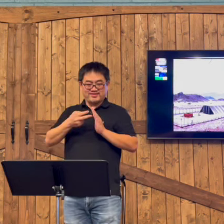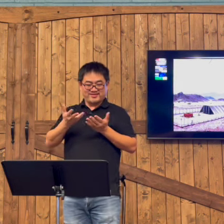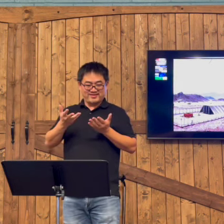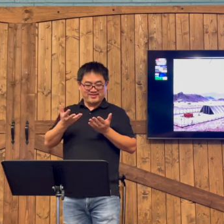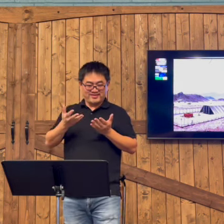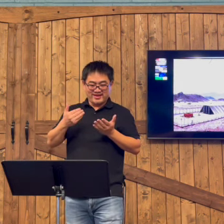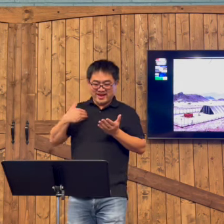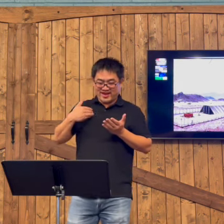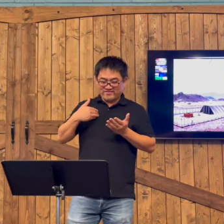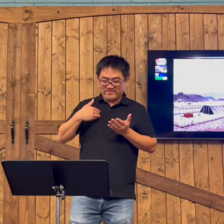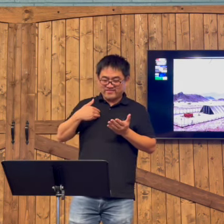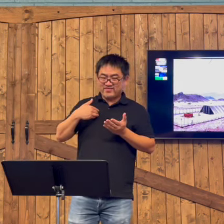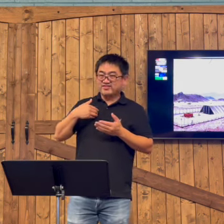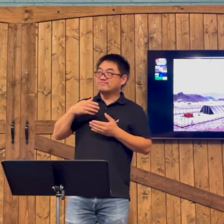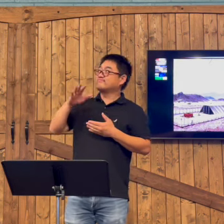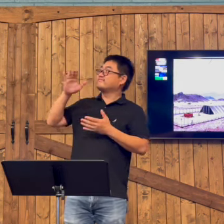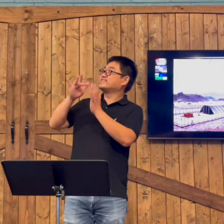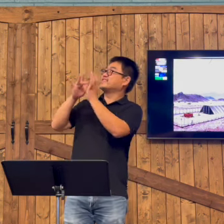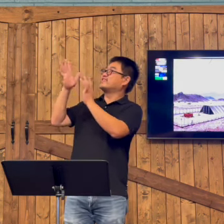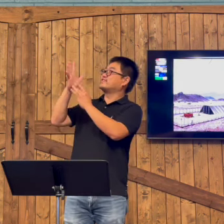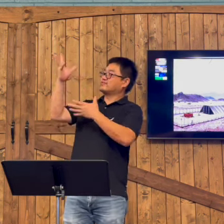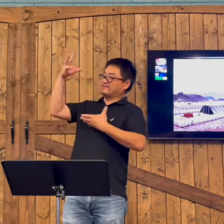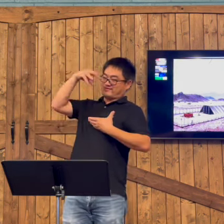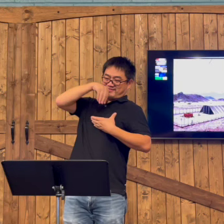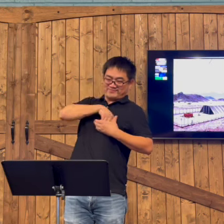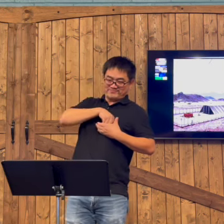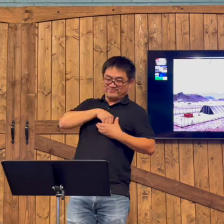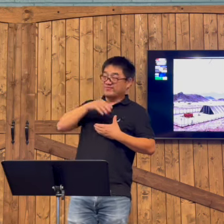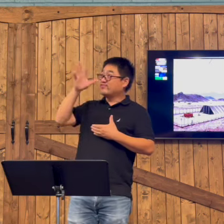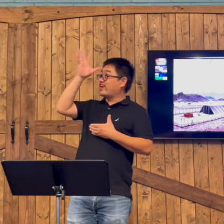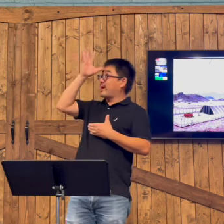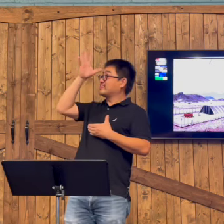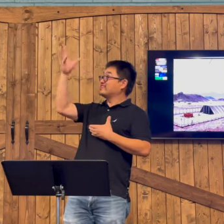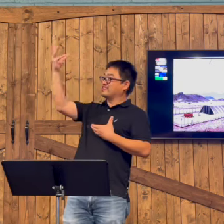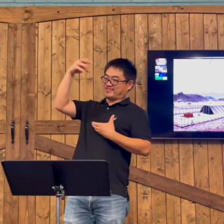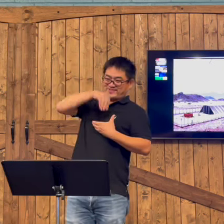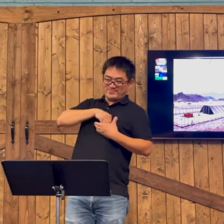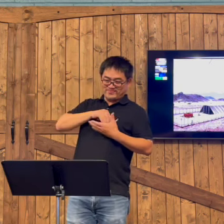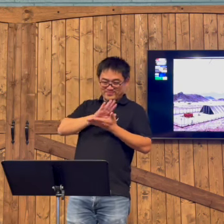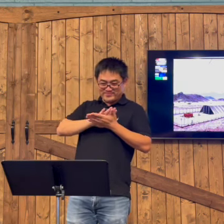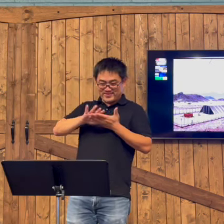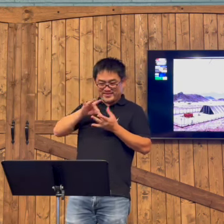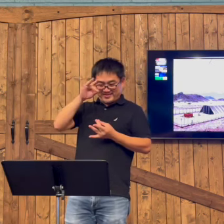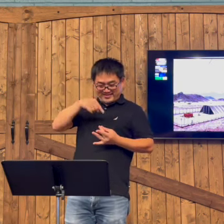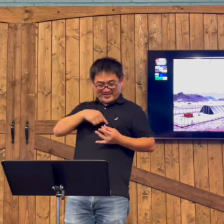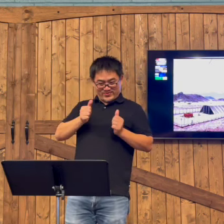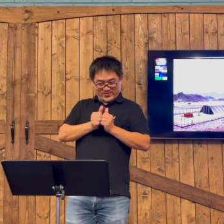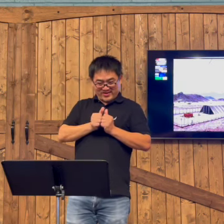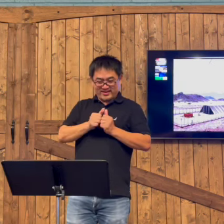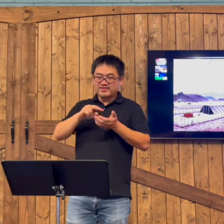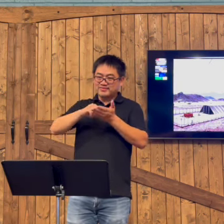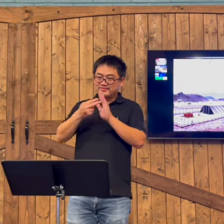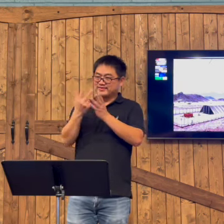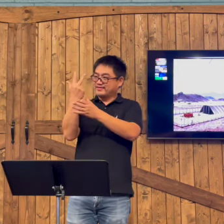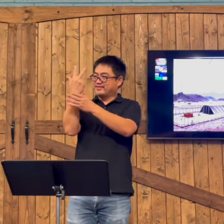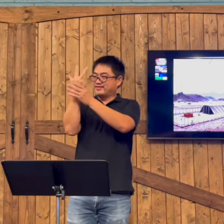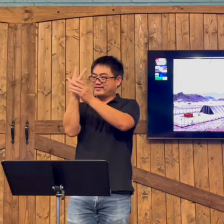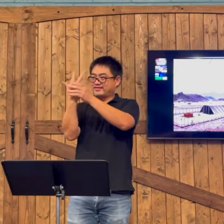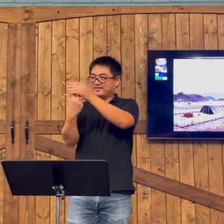Now when the Holy Spirit being with you has a meaning to that. That means it's like Jesus and the Father and the Holy Spirit is in